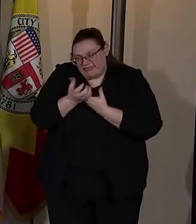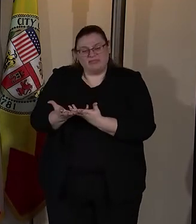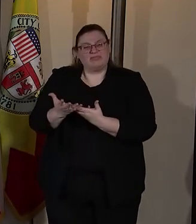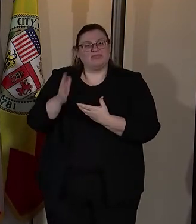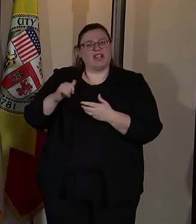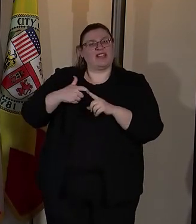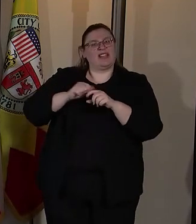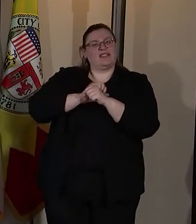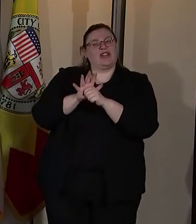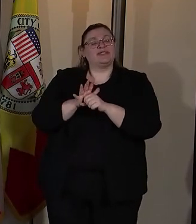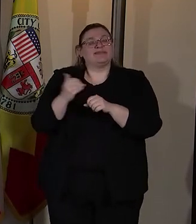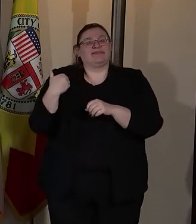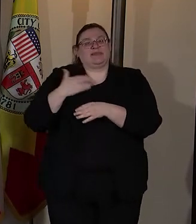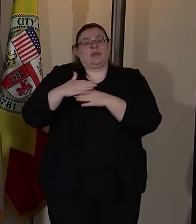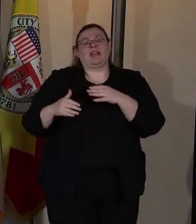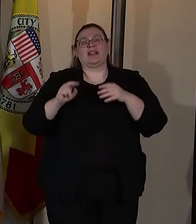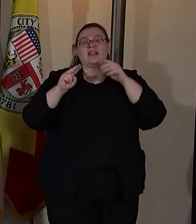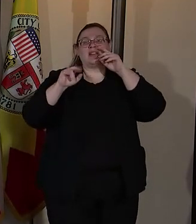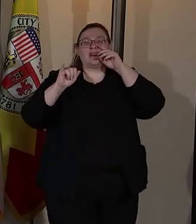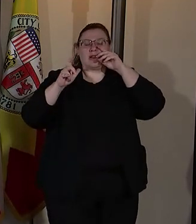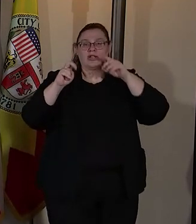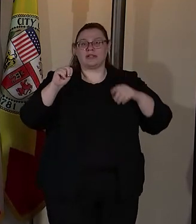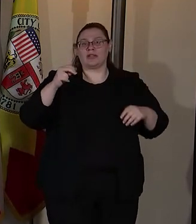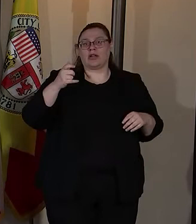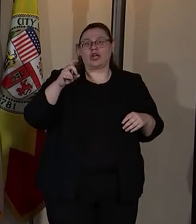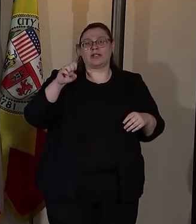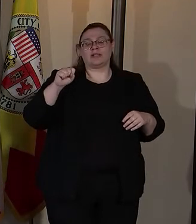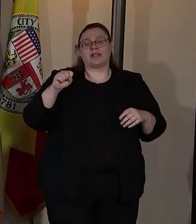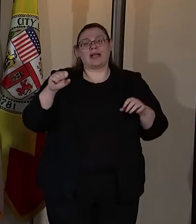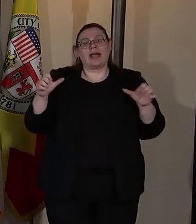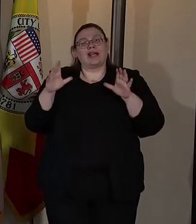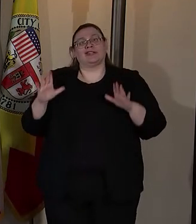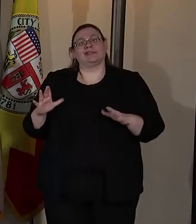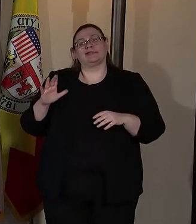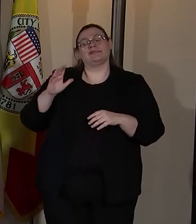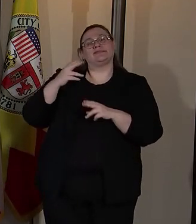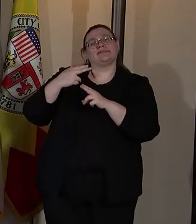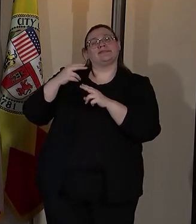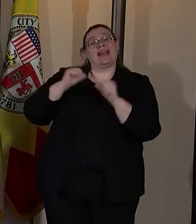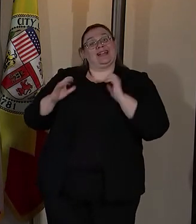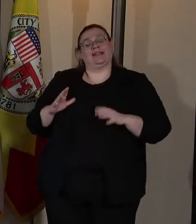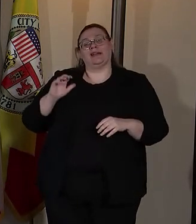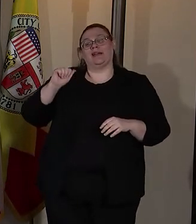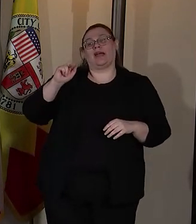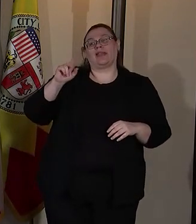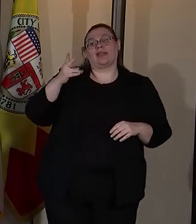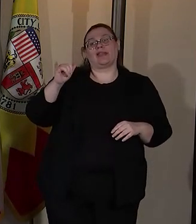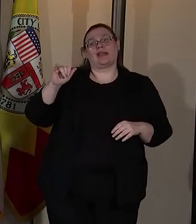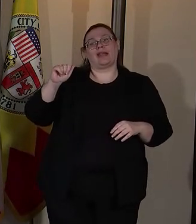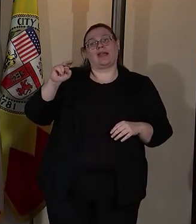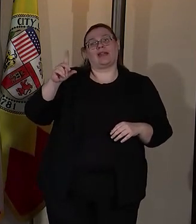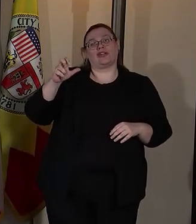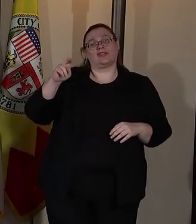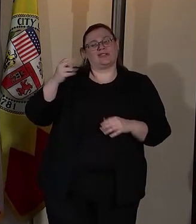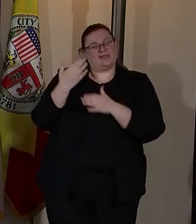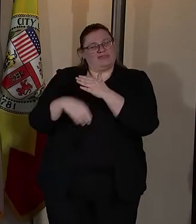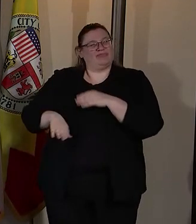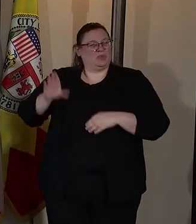This weekend I was in Nickerson Gardens with the actor and activist Anthony Anderson who grew up was born and grew up in Nickerson.